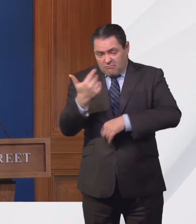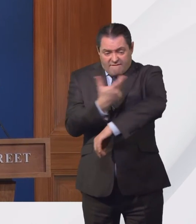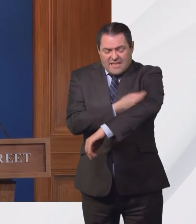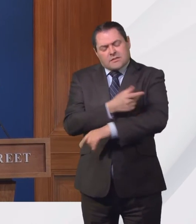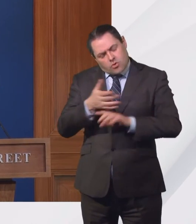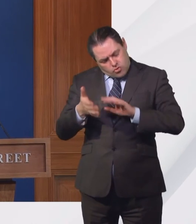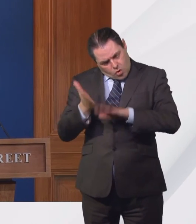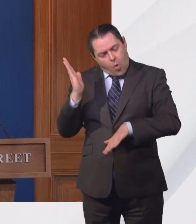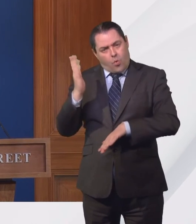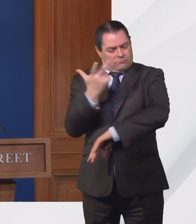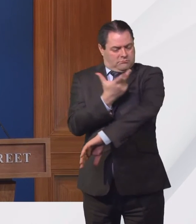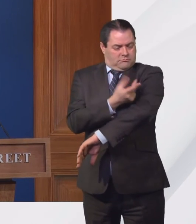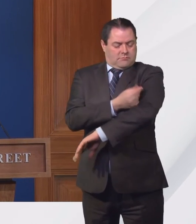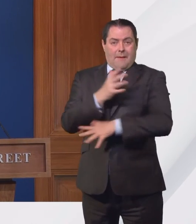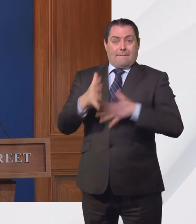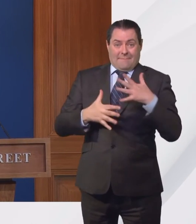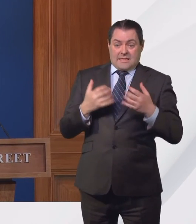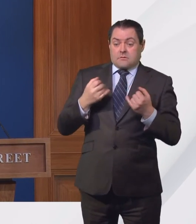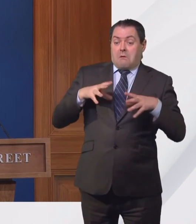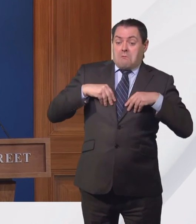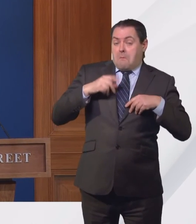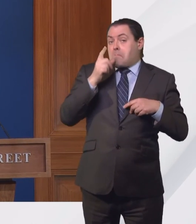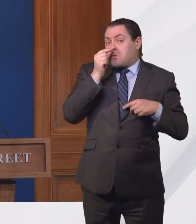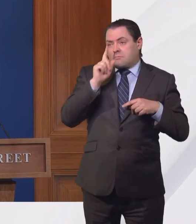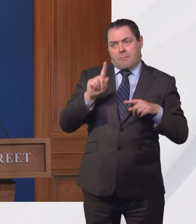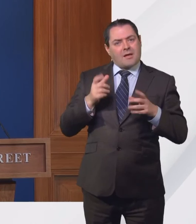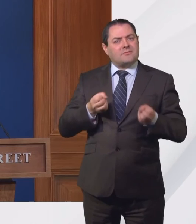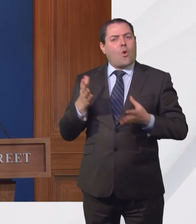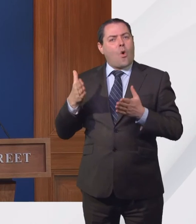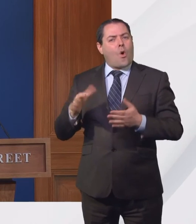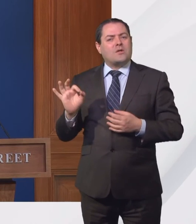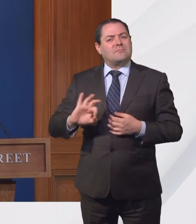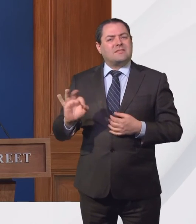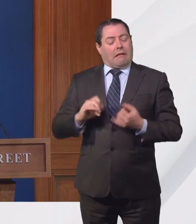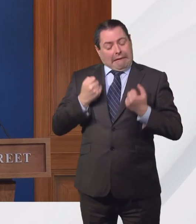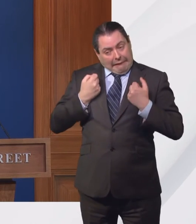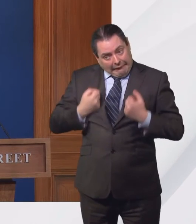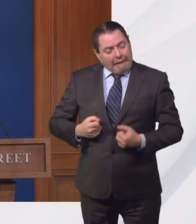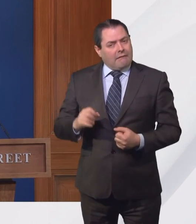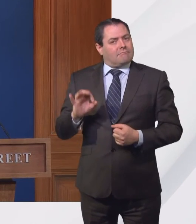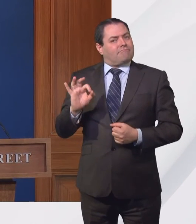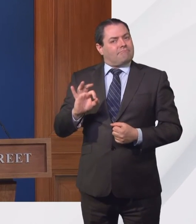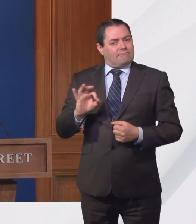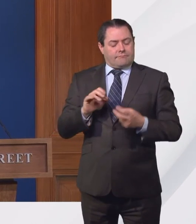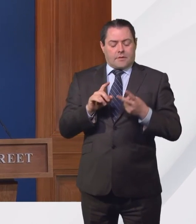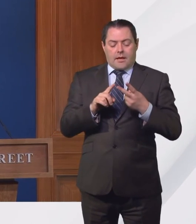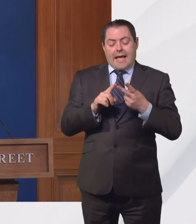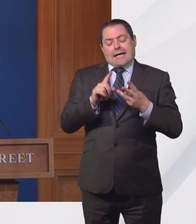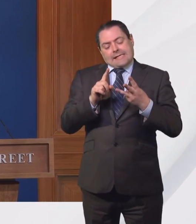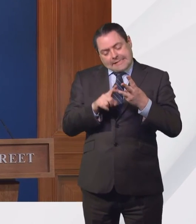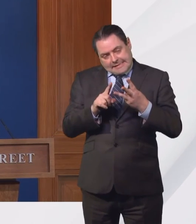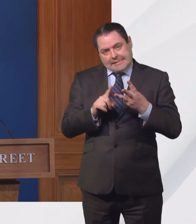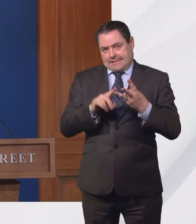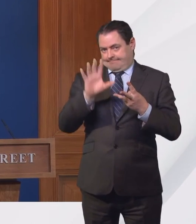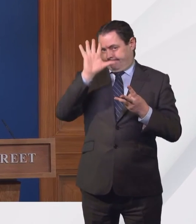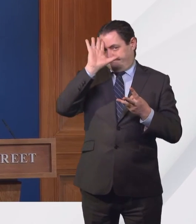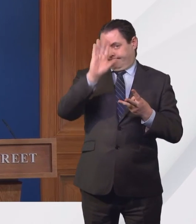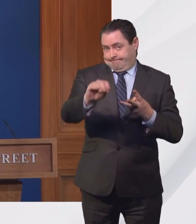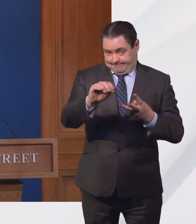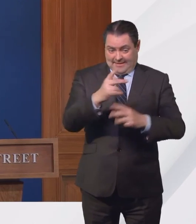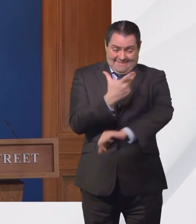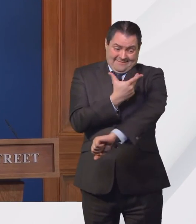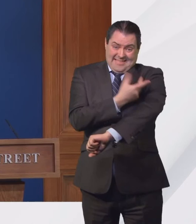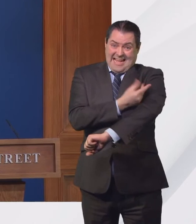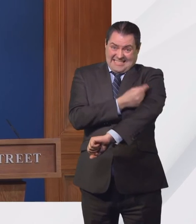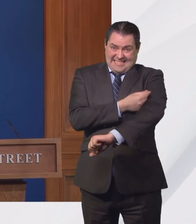the vaccine. But the third message is that the vaccines are not 100% protective, and this is at the current rates of